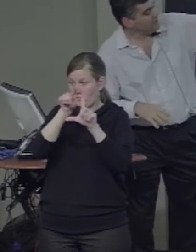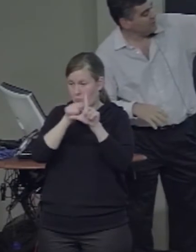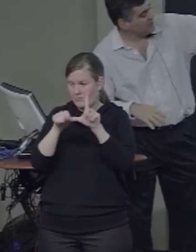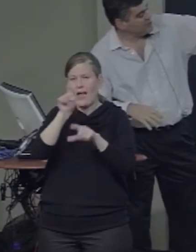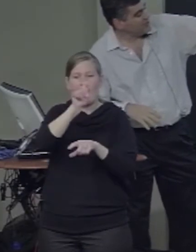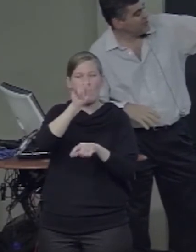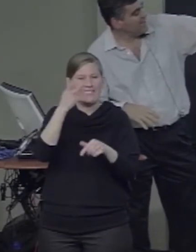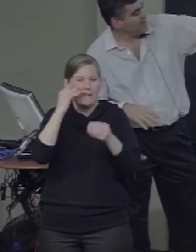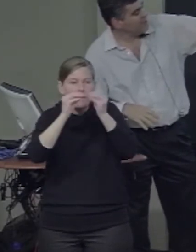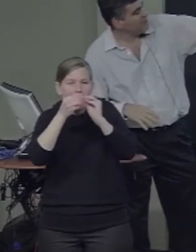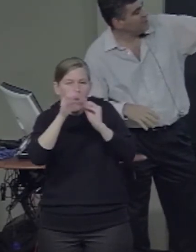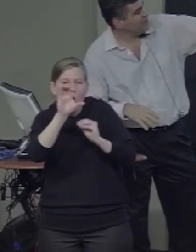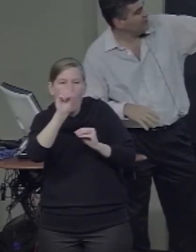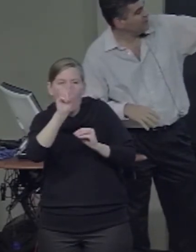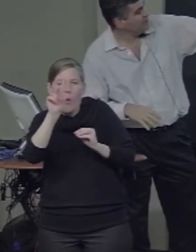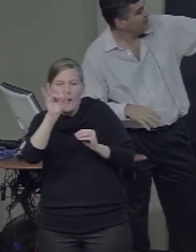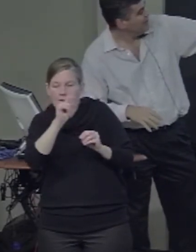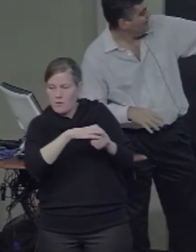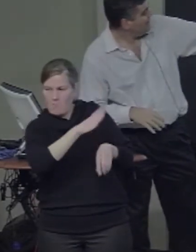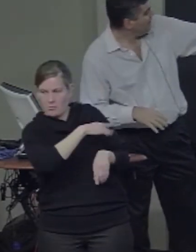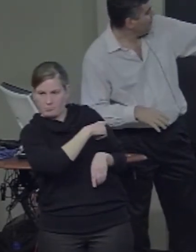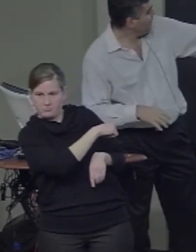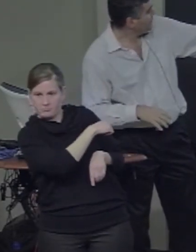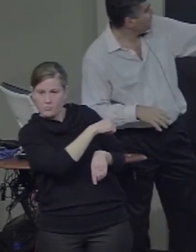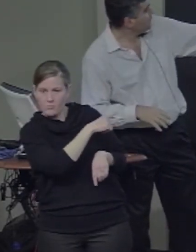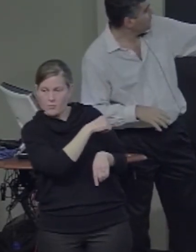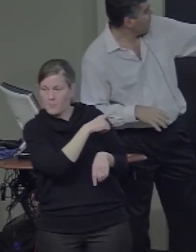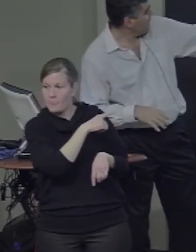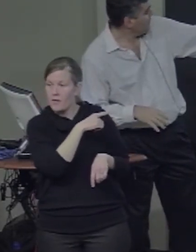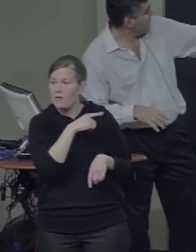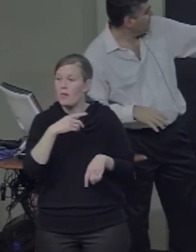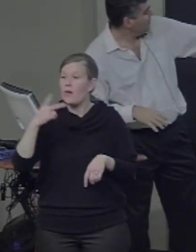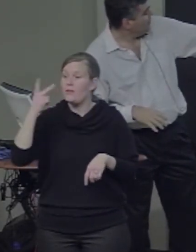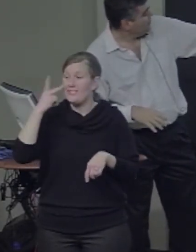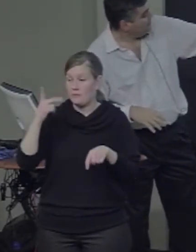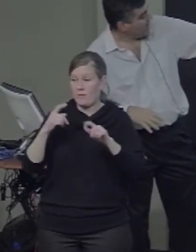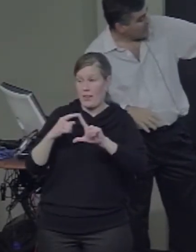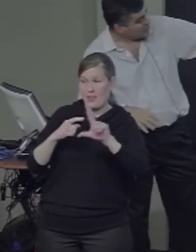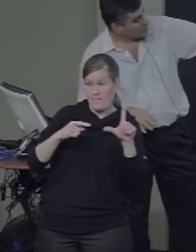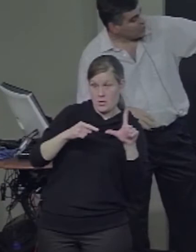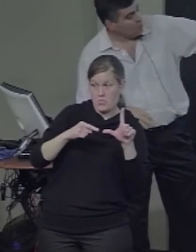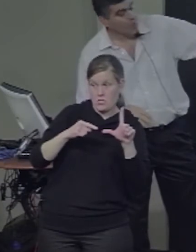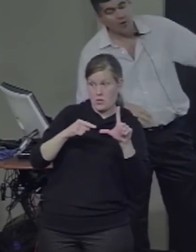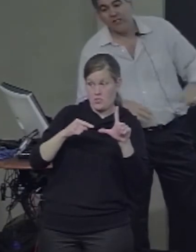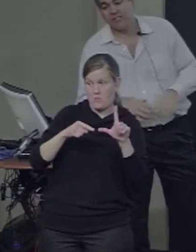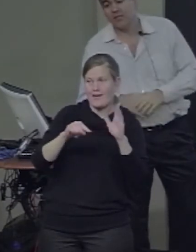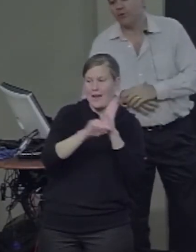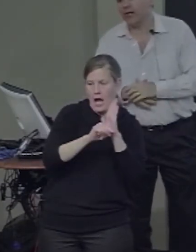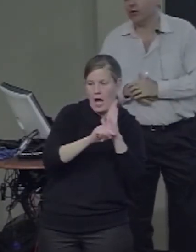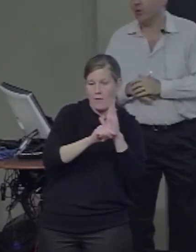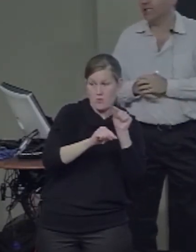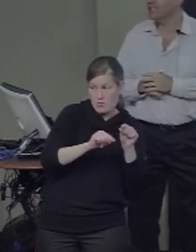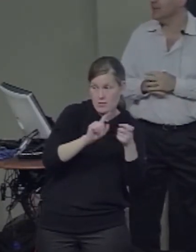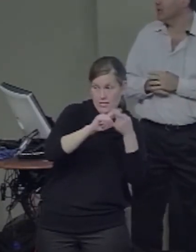hemisphere, which is negative for left and positive for right, the actual coordinates in the brain are quite similar.